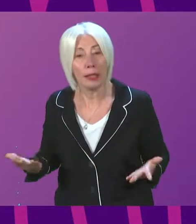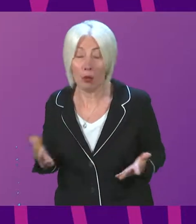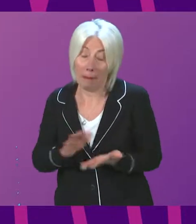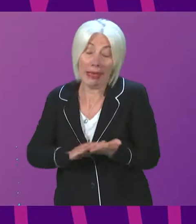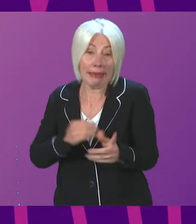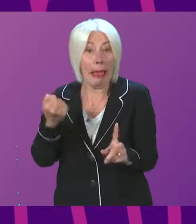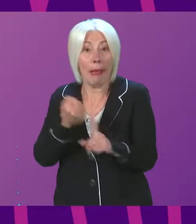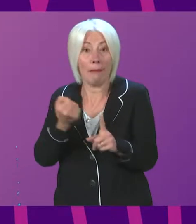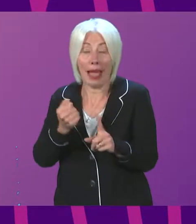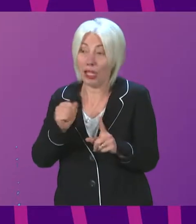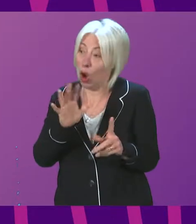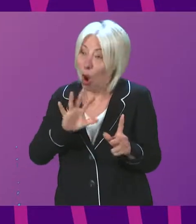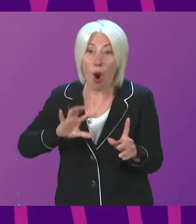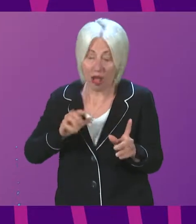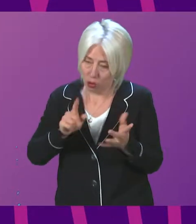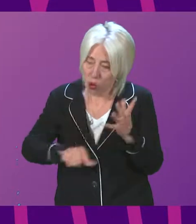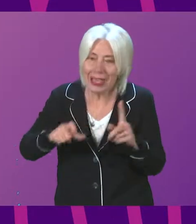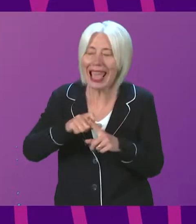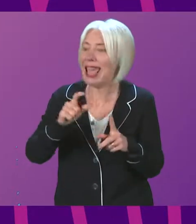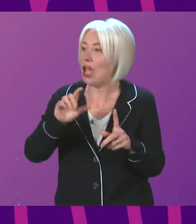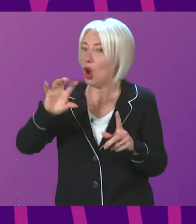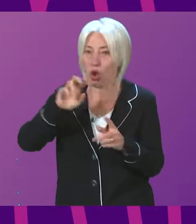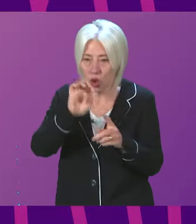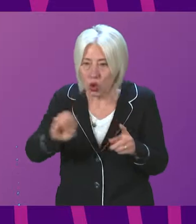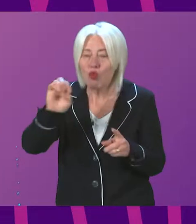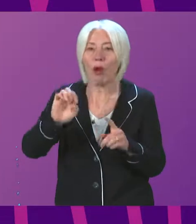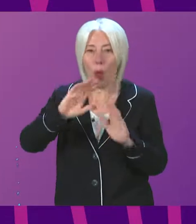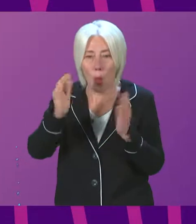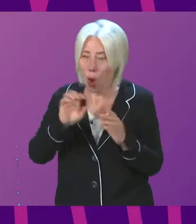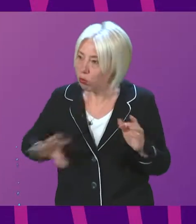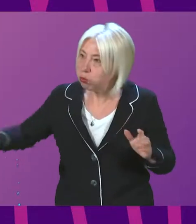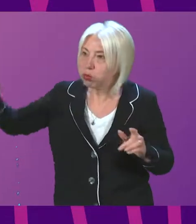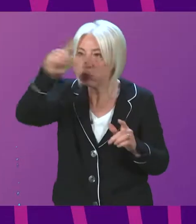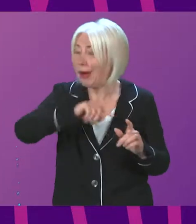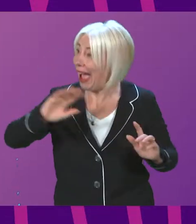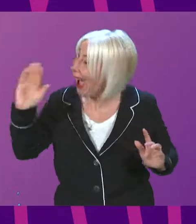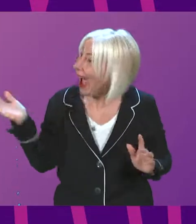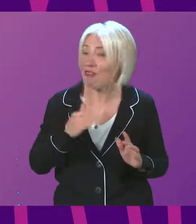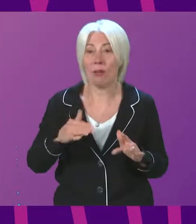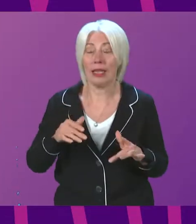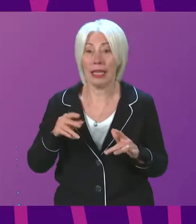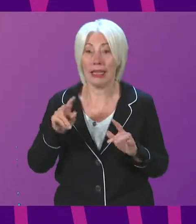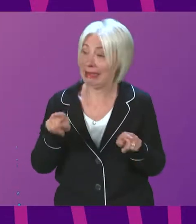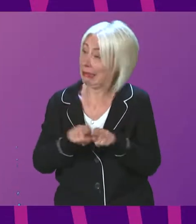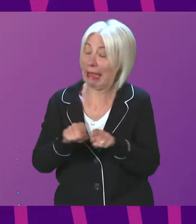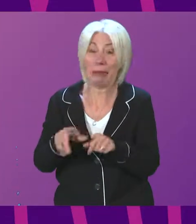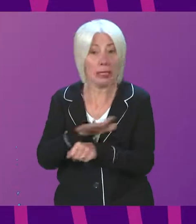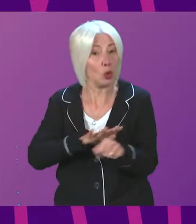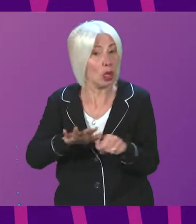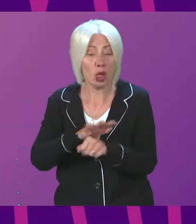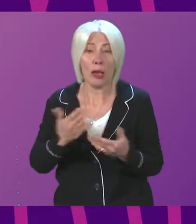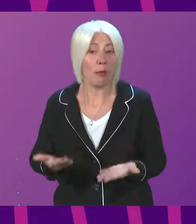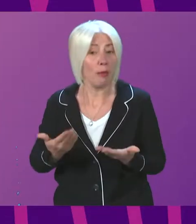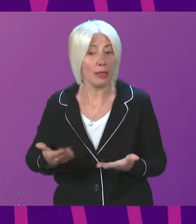impact that countries across the UK, countries across Europe and the world are finding themselves at the moment.